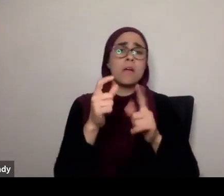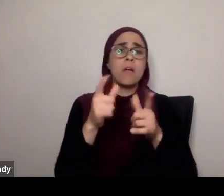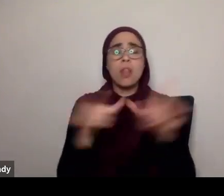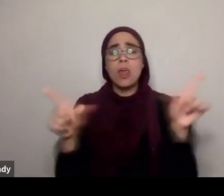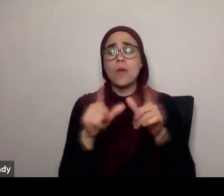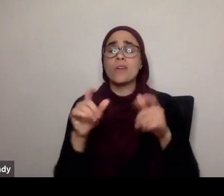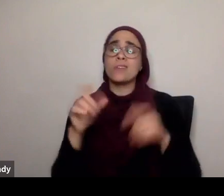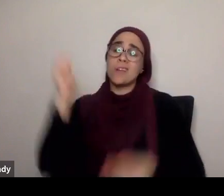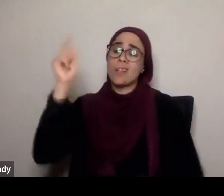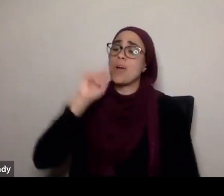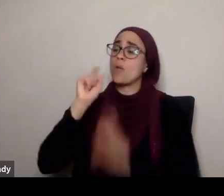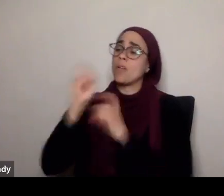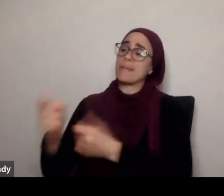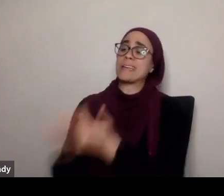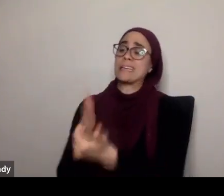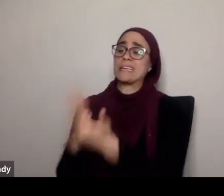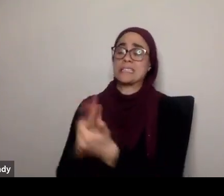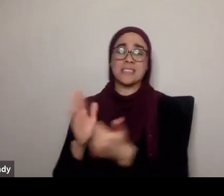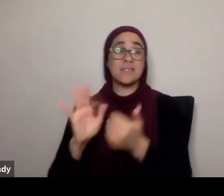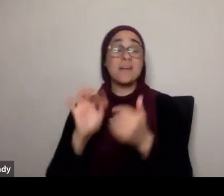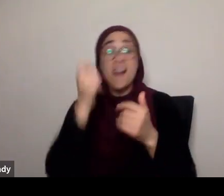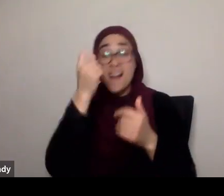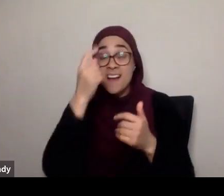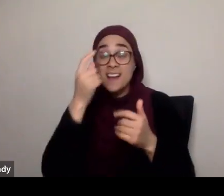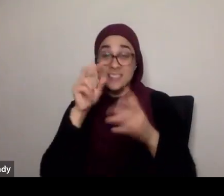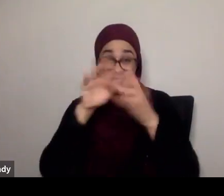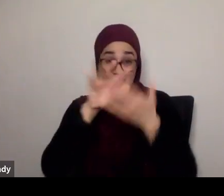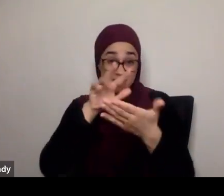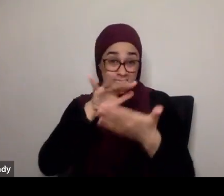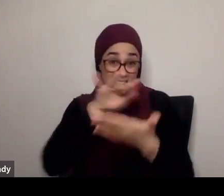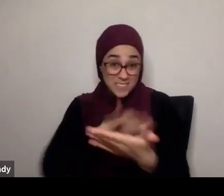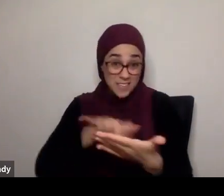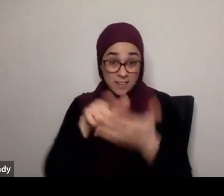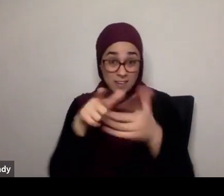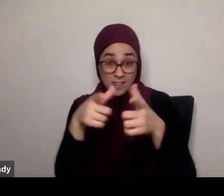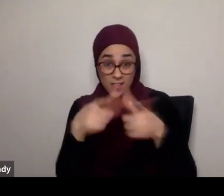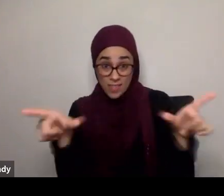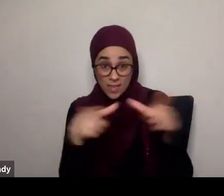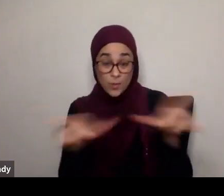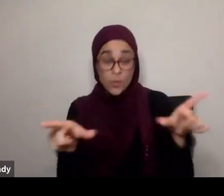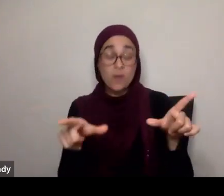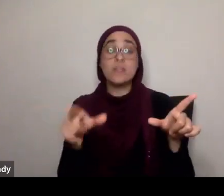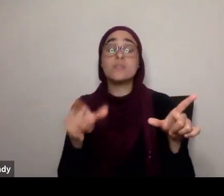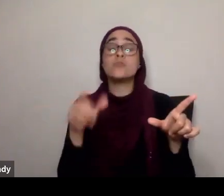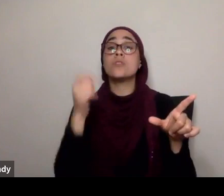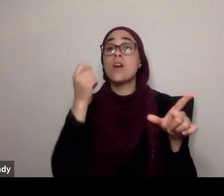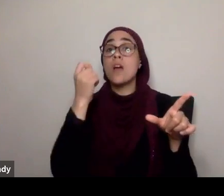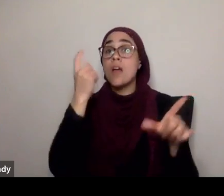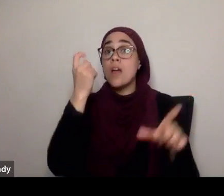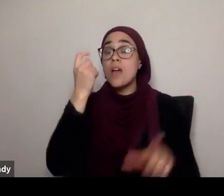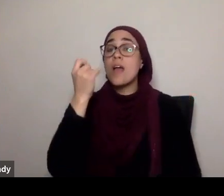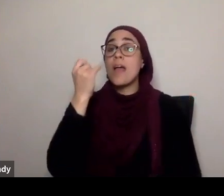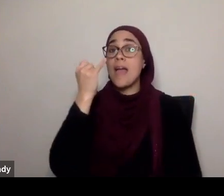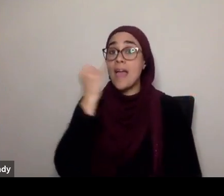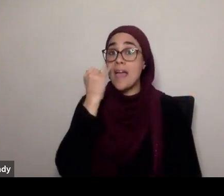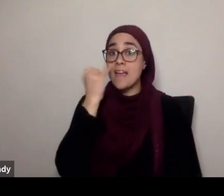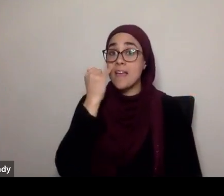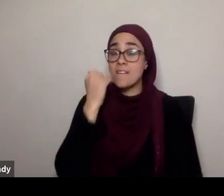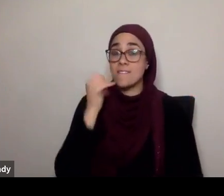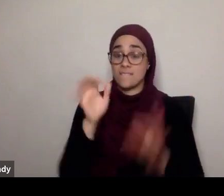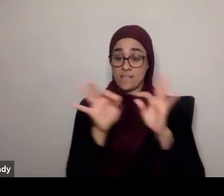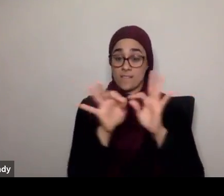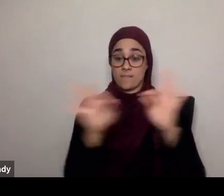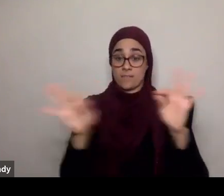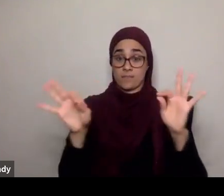who study Arabic language say, when Allah subhanahu wa'ala, limits the number of words, between the Prophet's name, and his name,